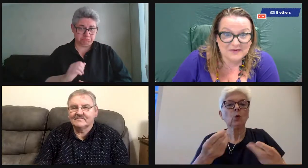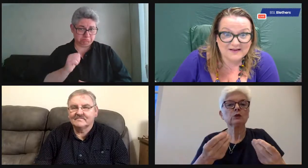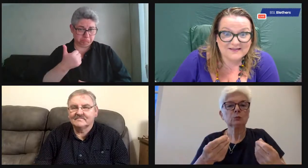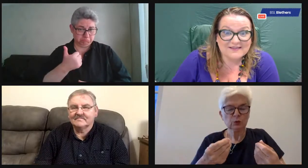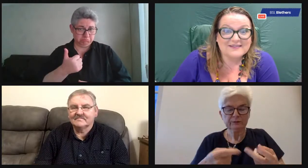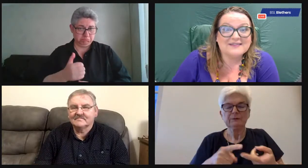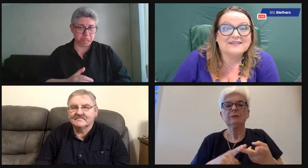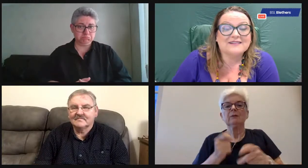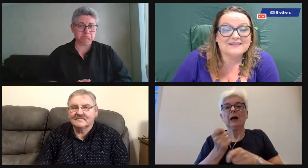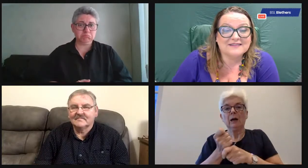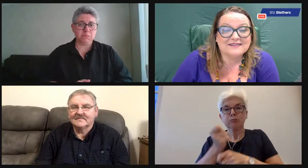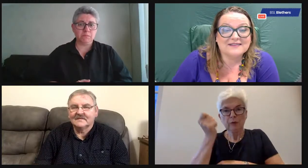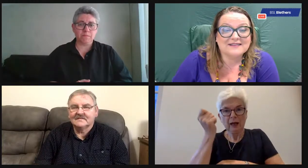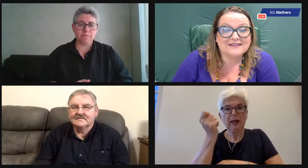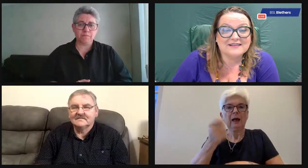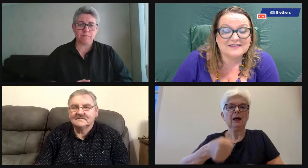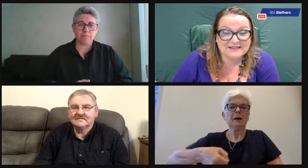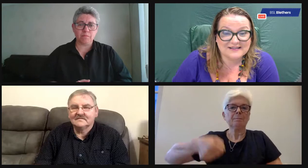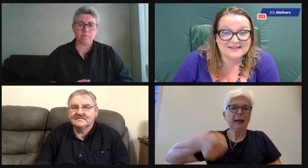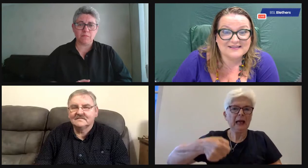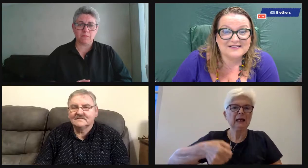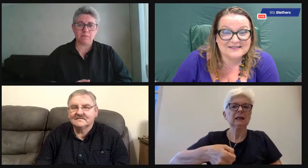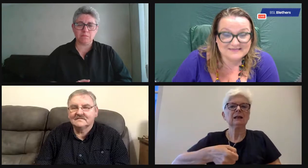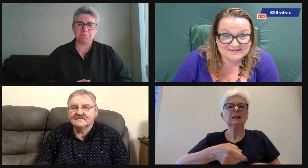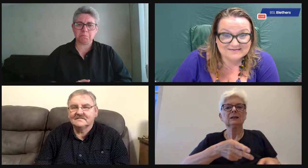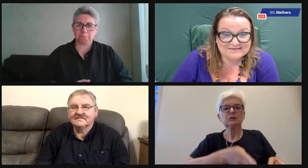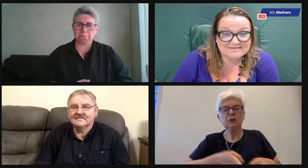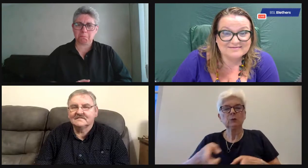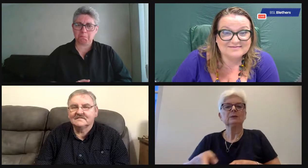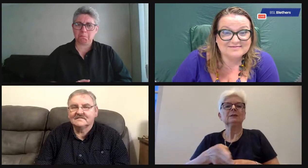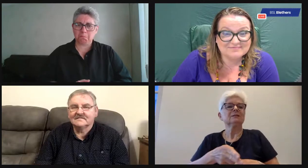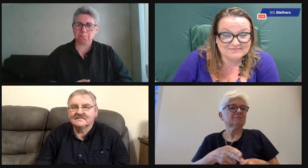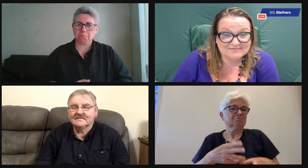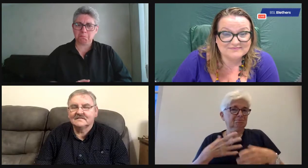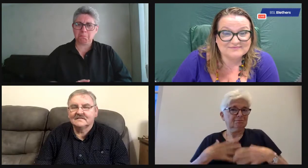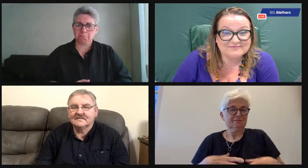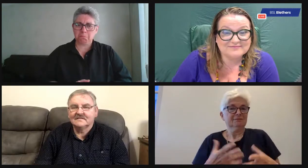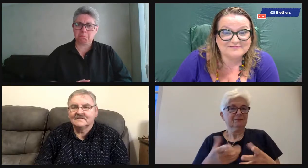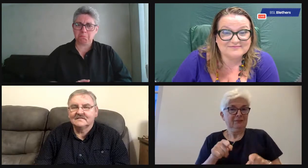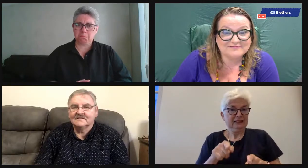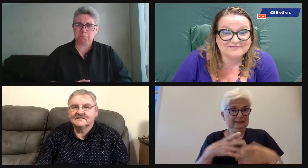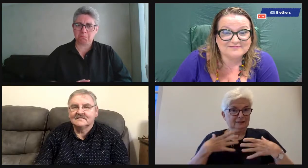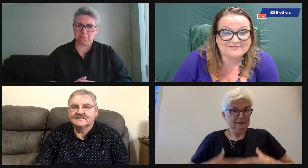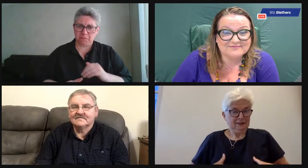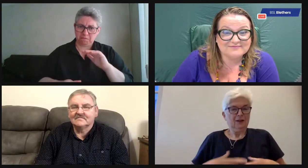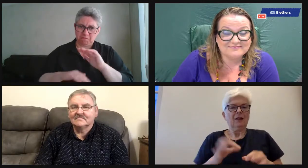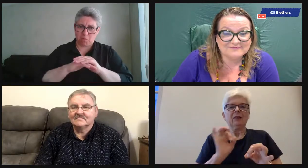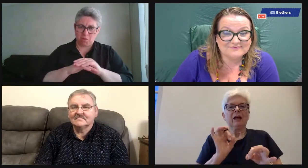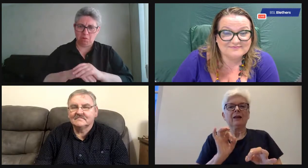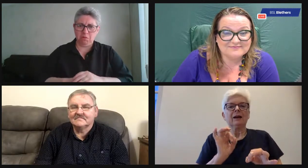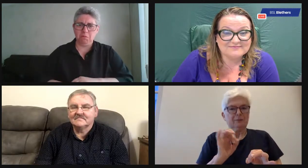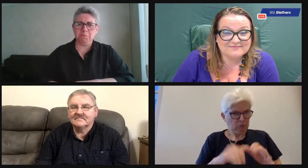And it's waterproof. Wow. They gave me an umbrella. They gave me a tote bag. They gave me shoes. I got all kinds of things.